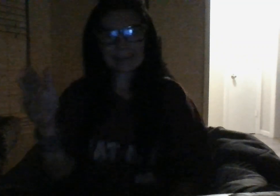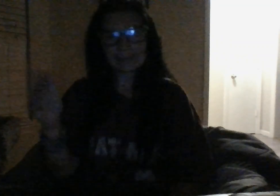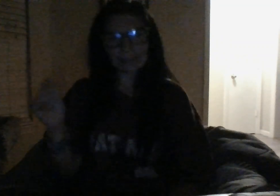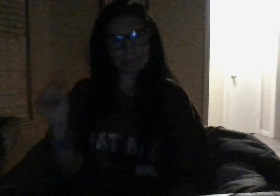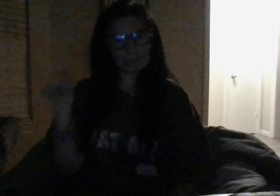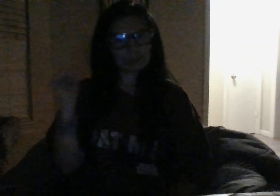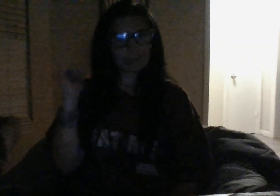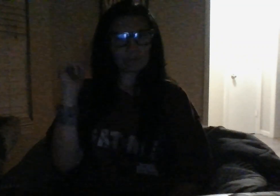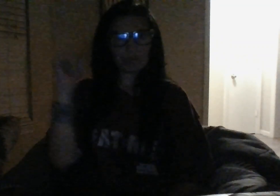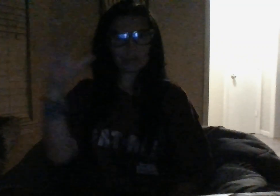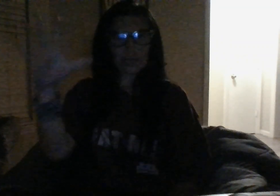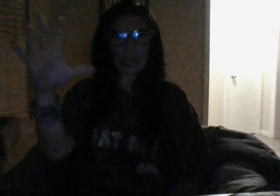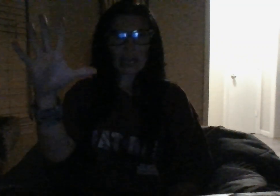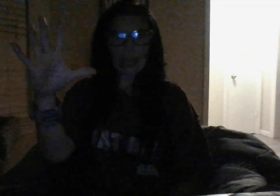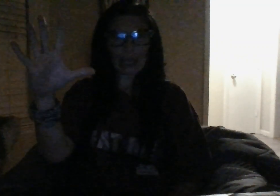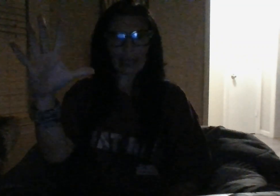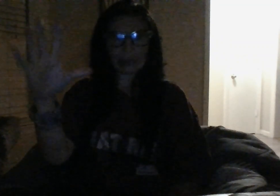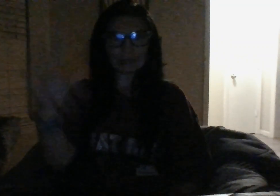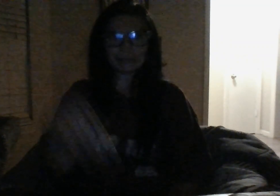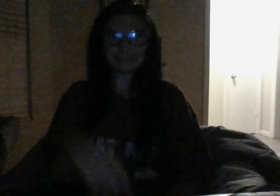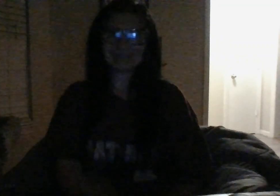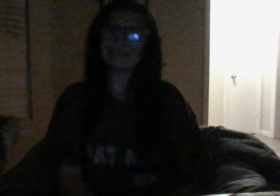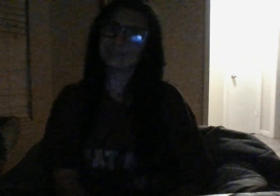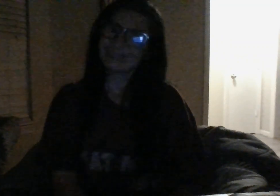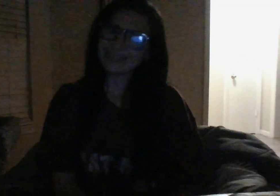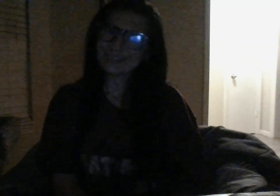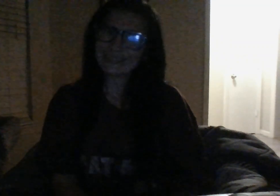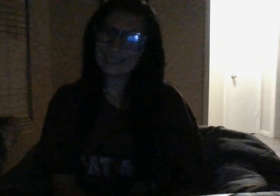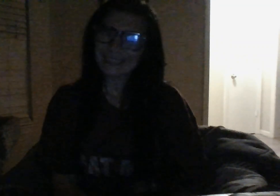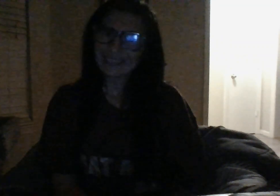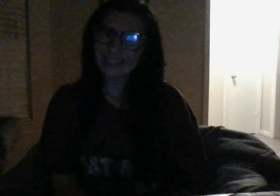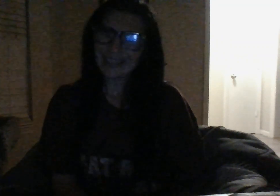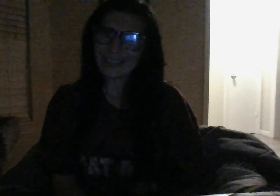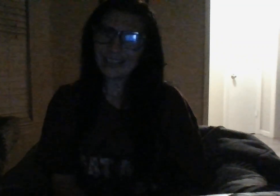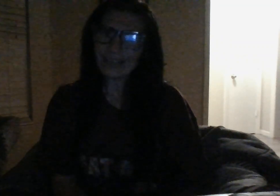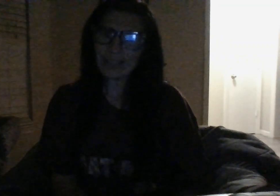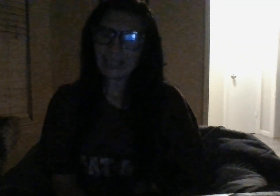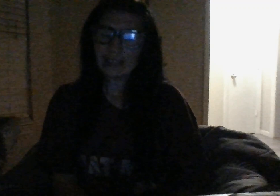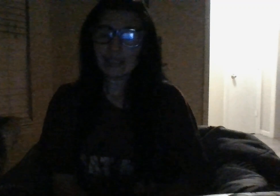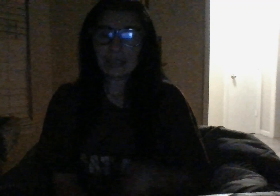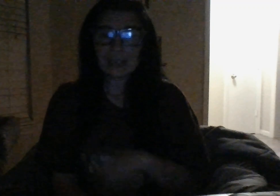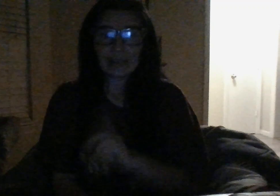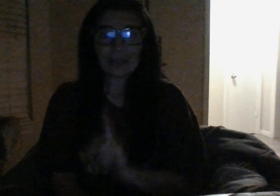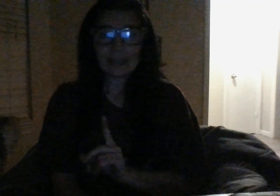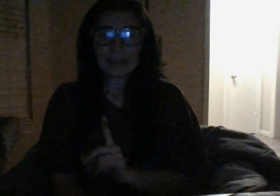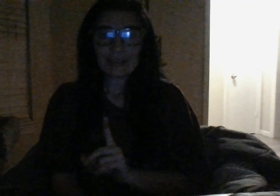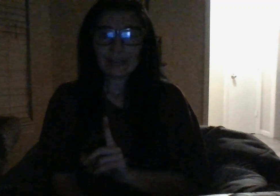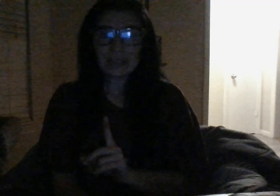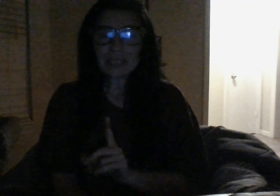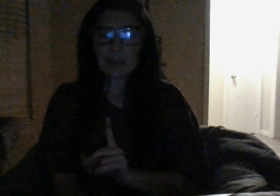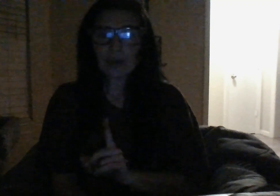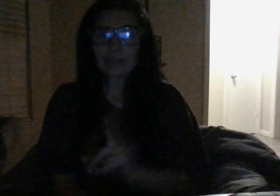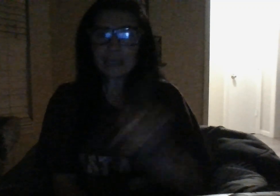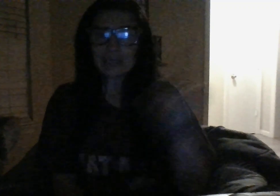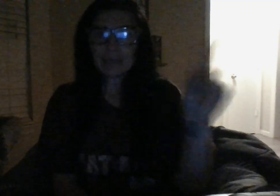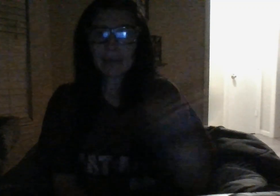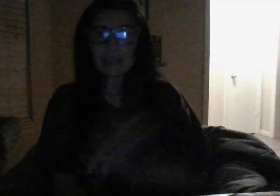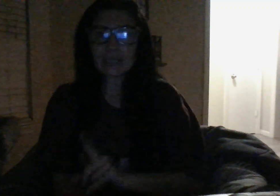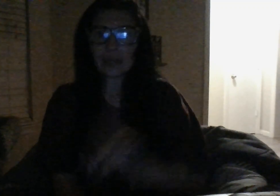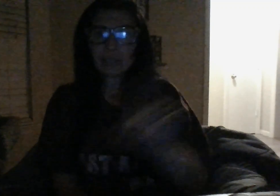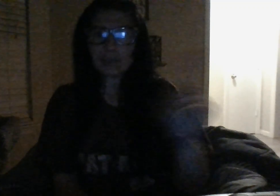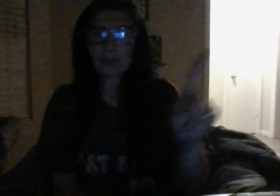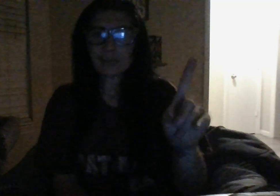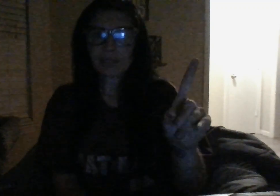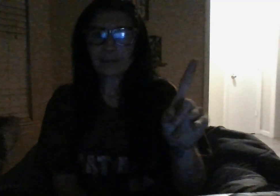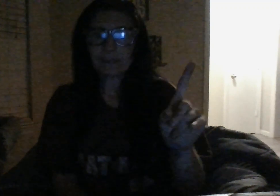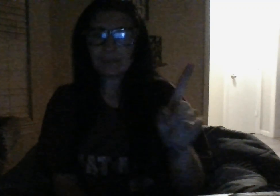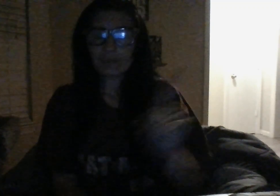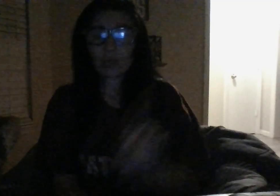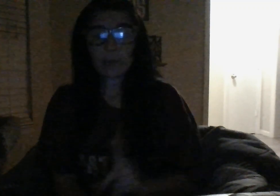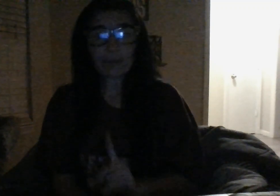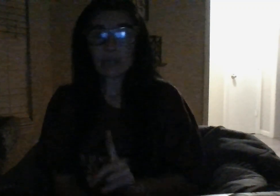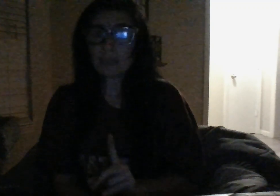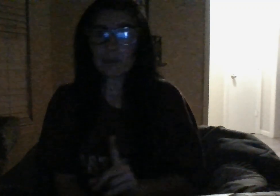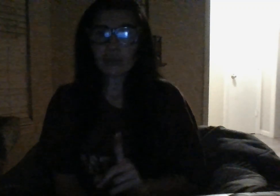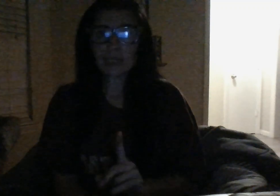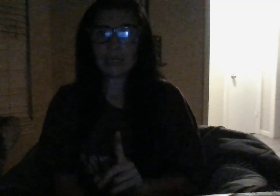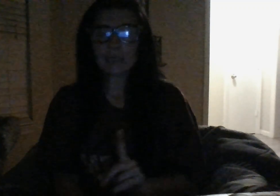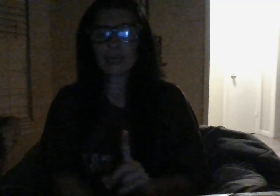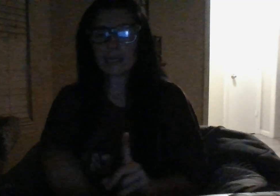yeah i love it this person's about to tell this person whoever this person is